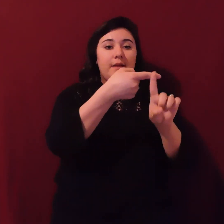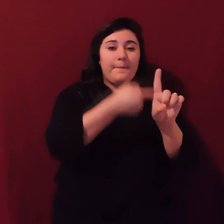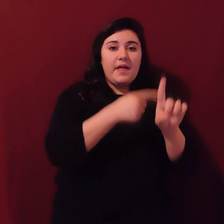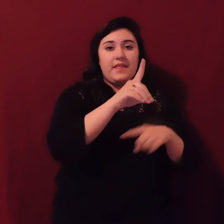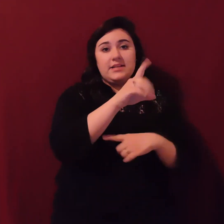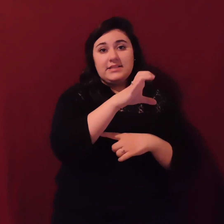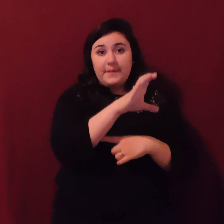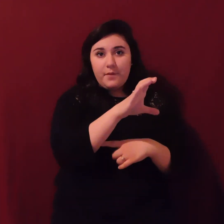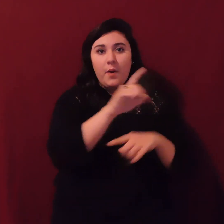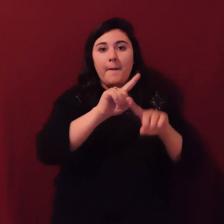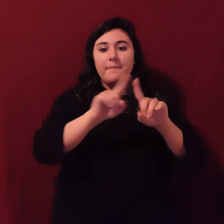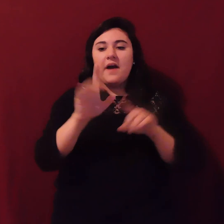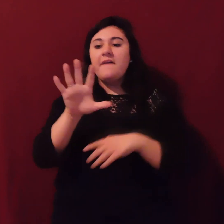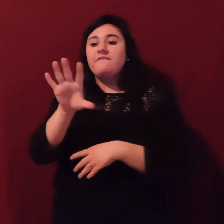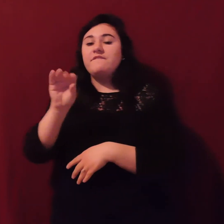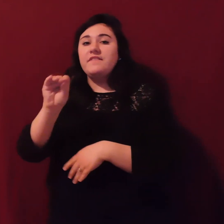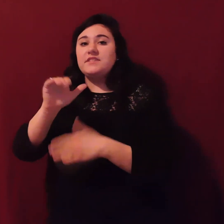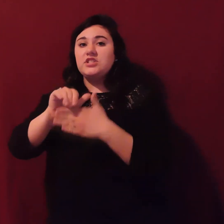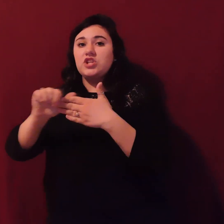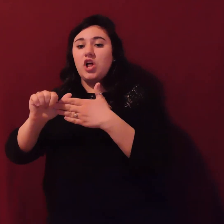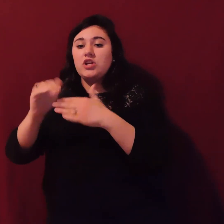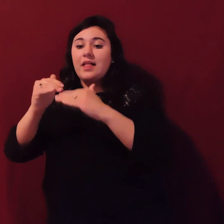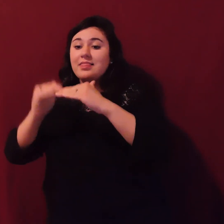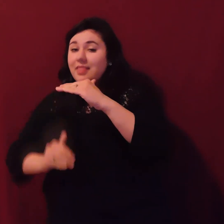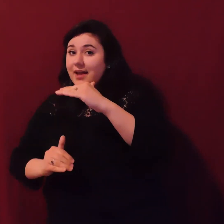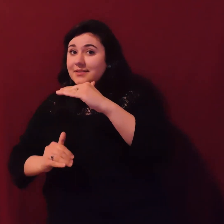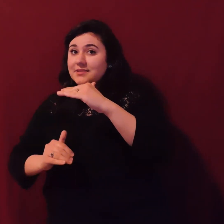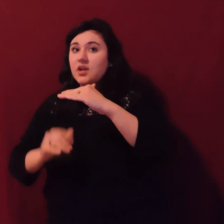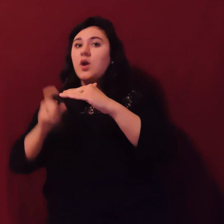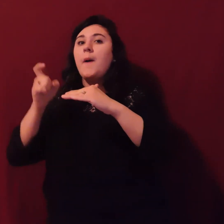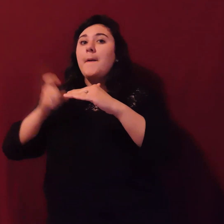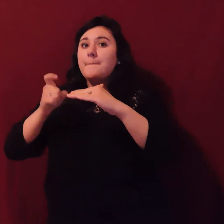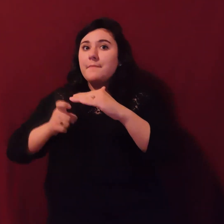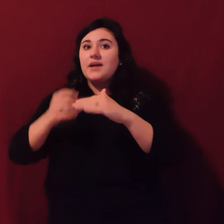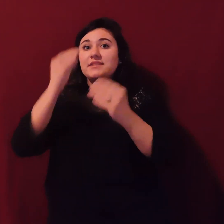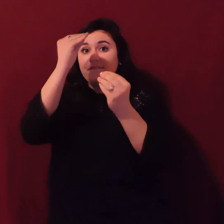each person's passage, you'd need to book with me in the next seven days.